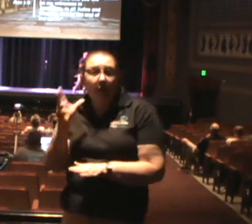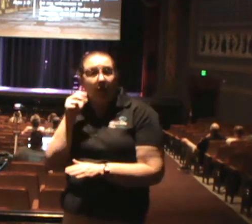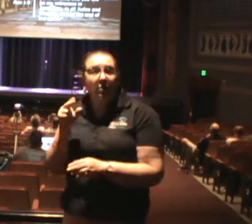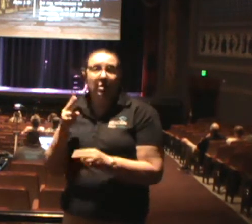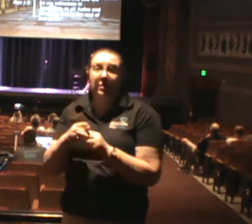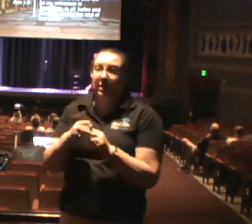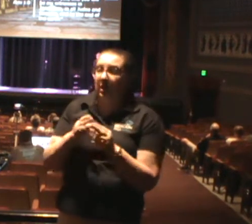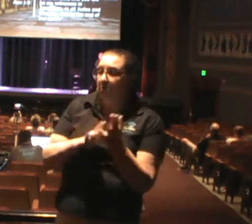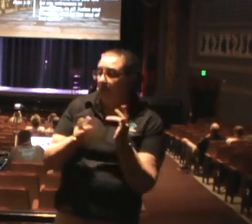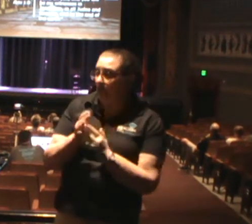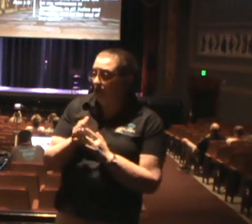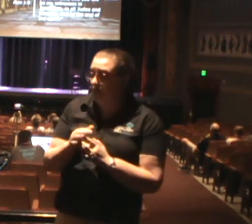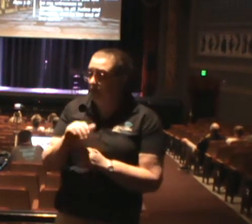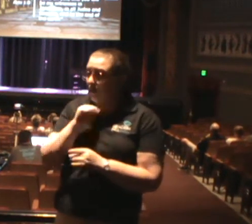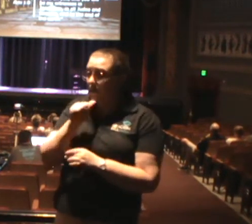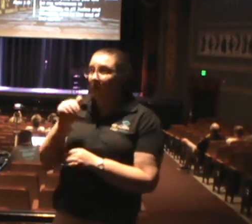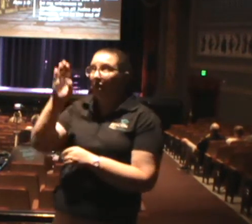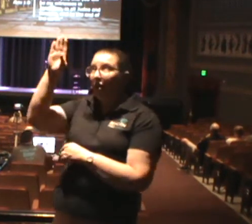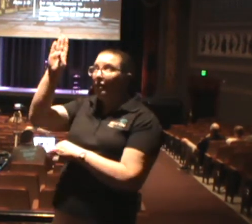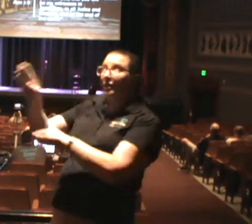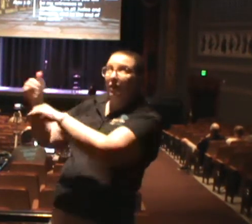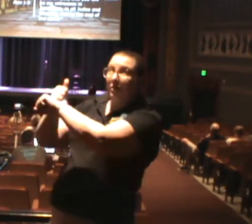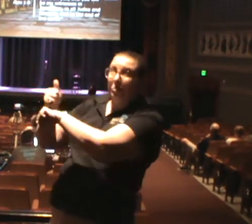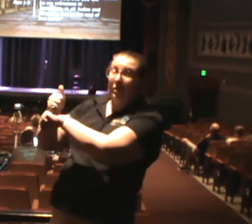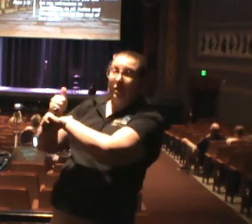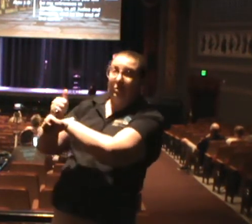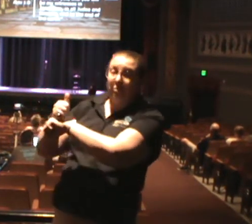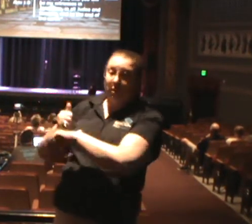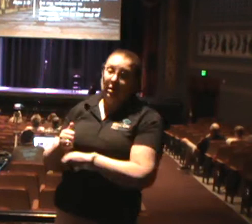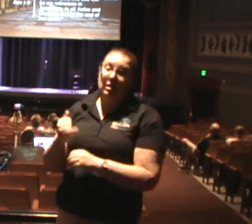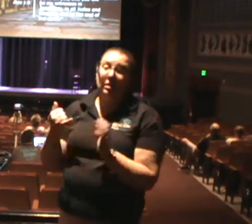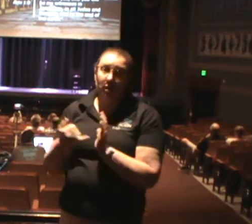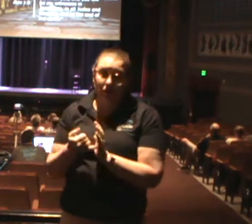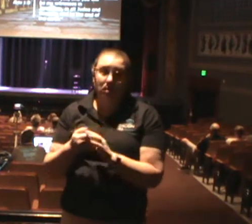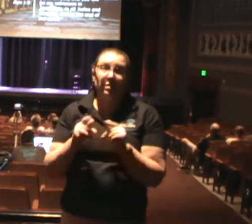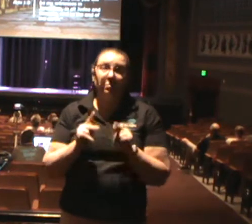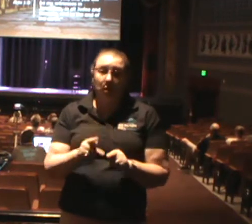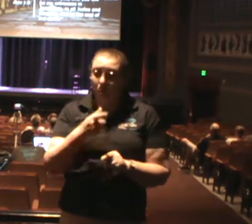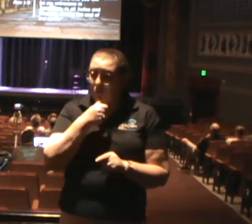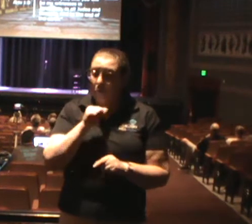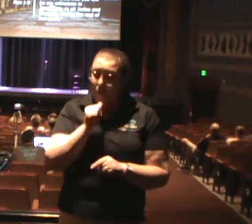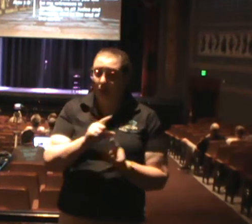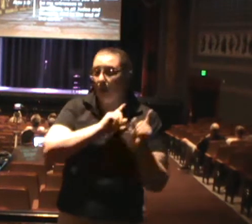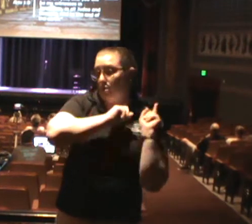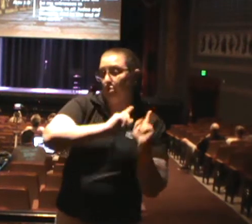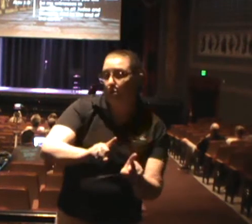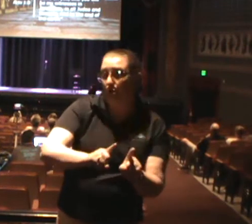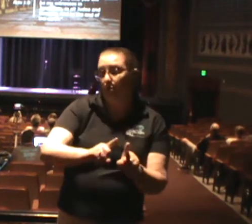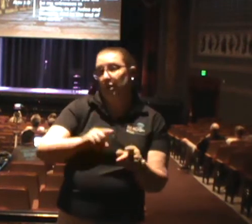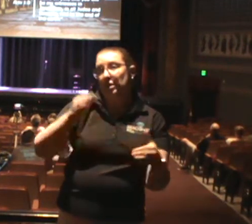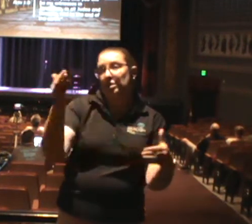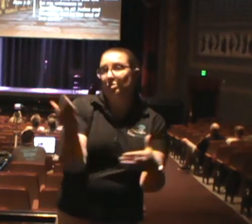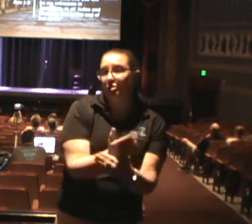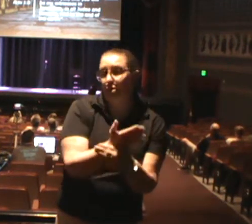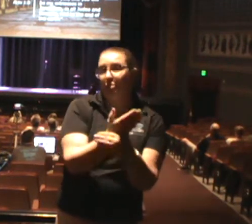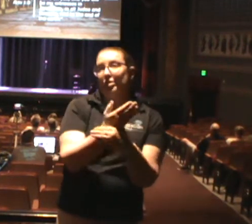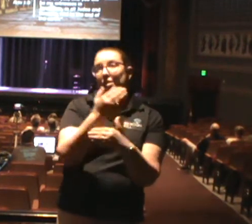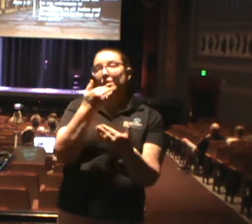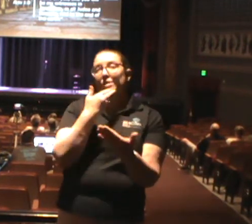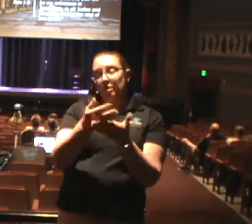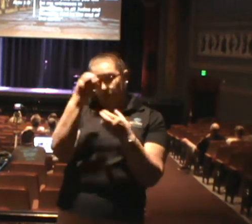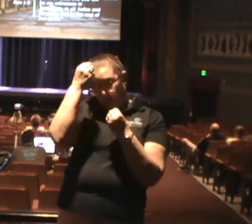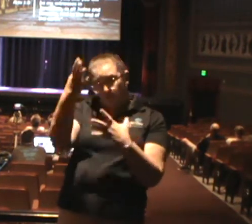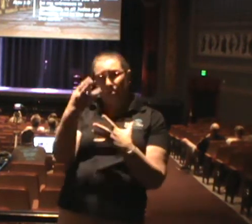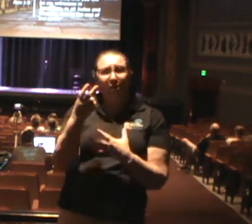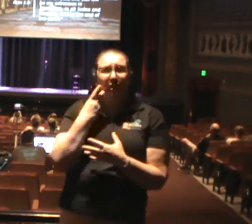around this world and I've heard it so much, I've heard it over and over again, people tell me, look, do y'all see this world smiling downward?